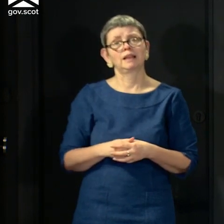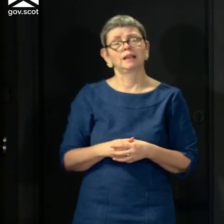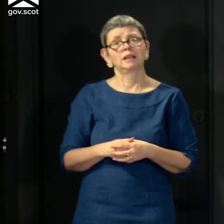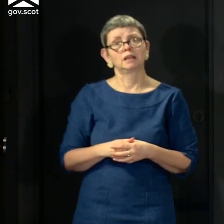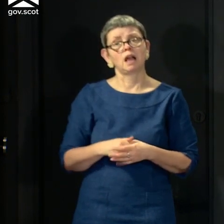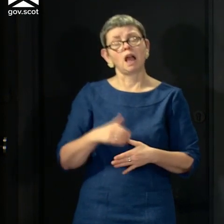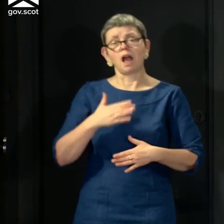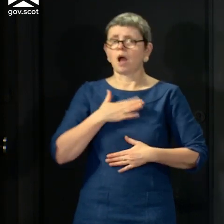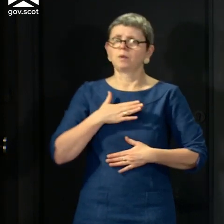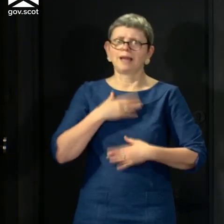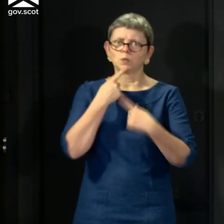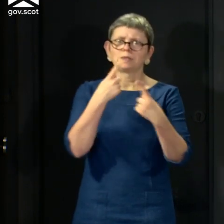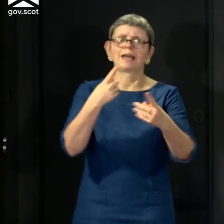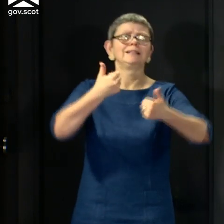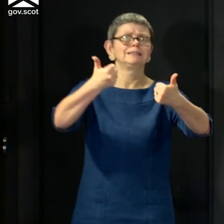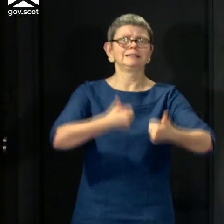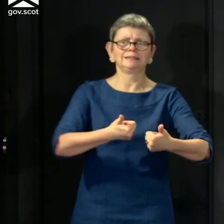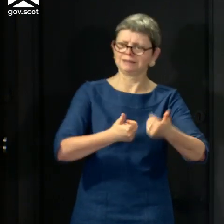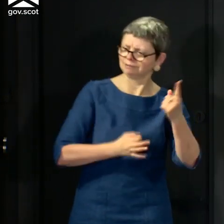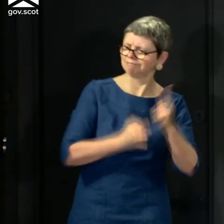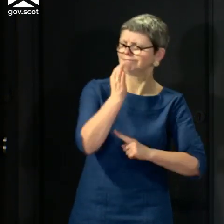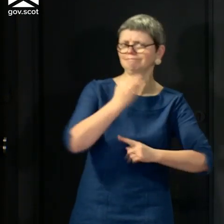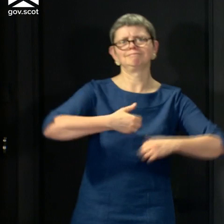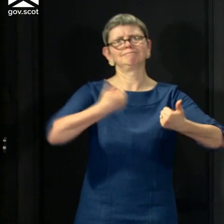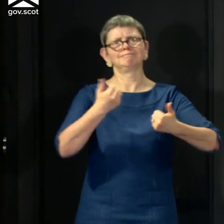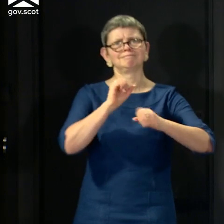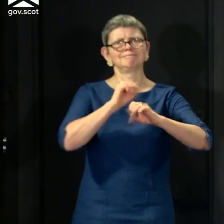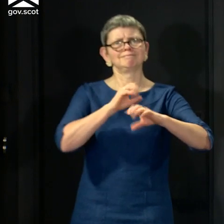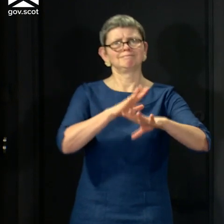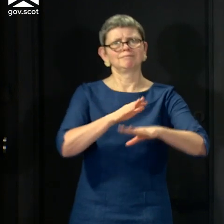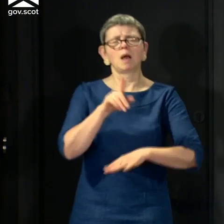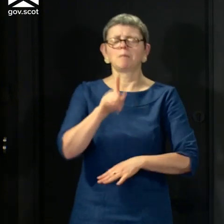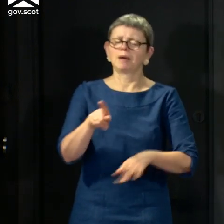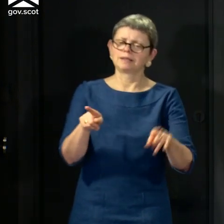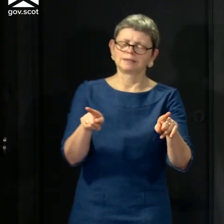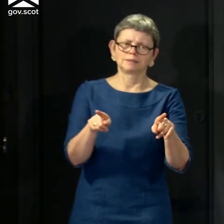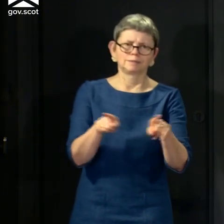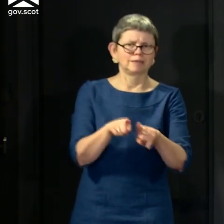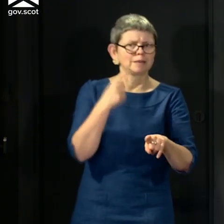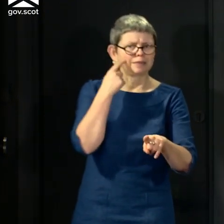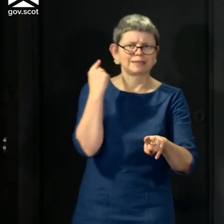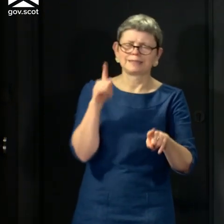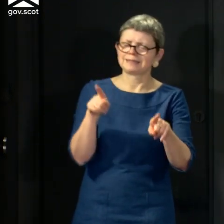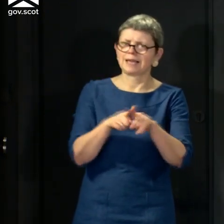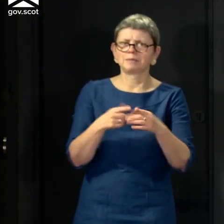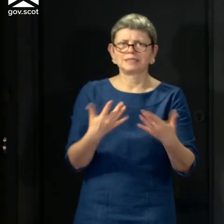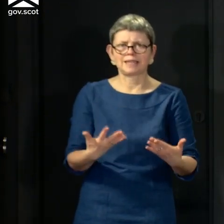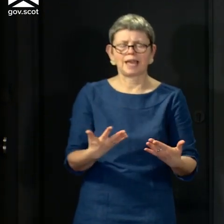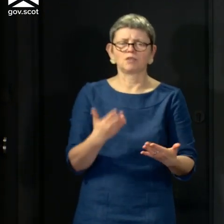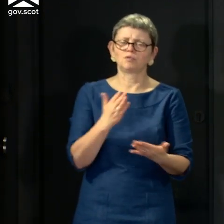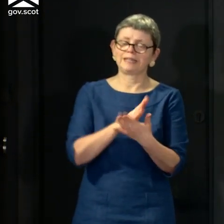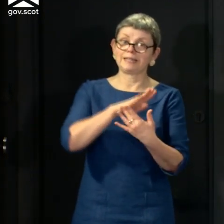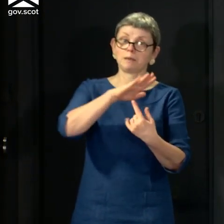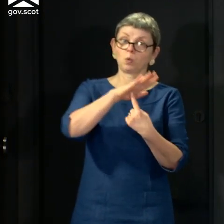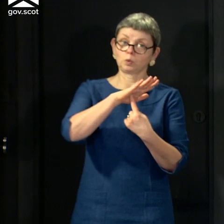report progress, I also think it's really important that the message I was given yesterday, I've repeated again today, doesn't get lost. The progress